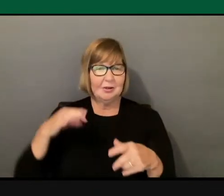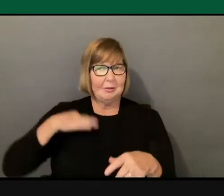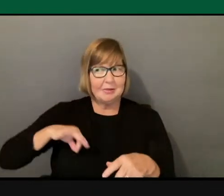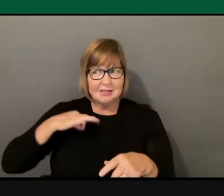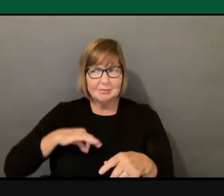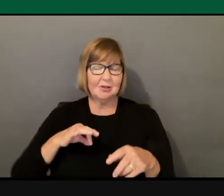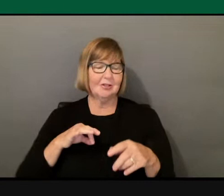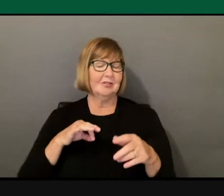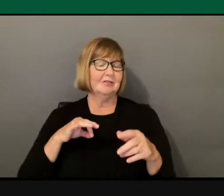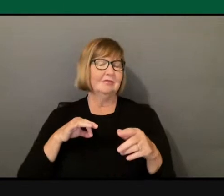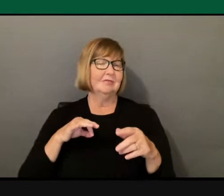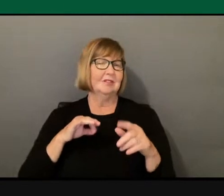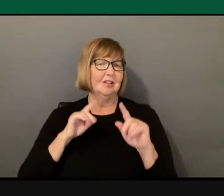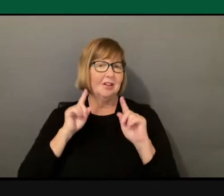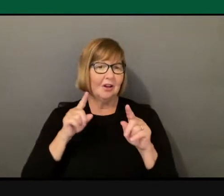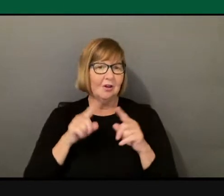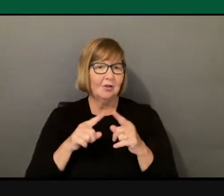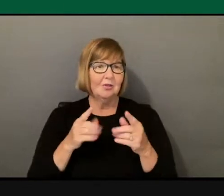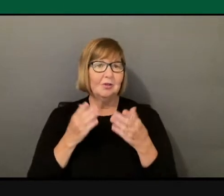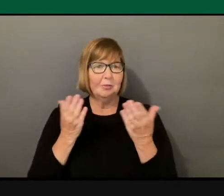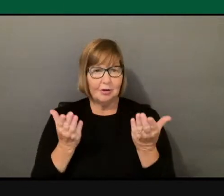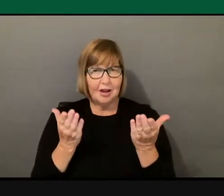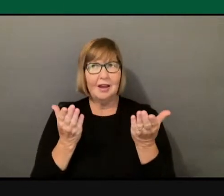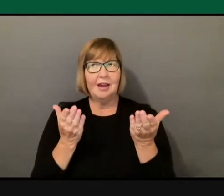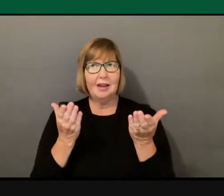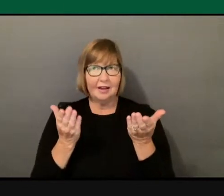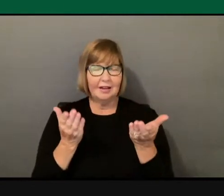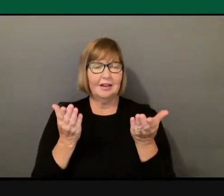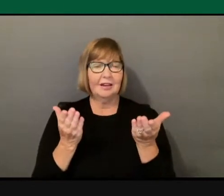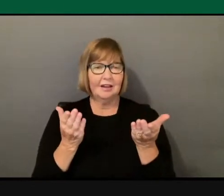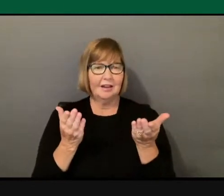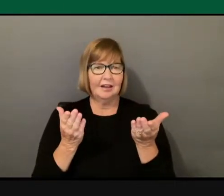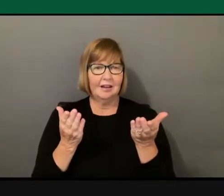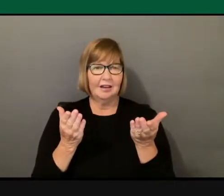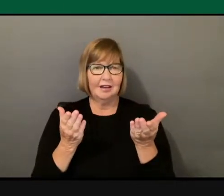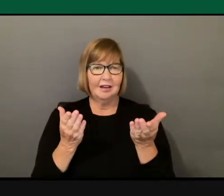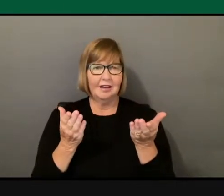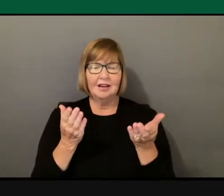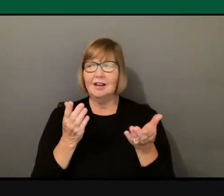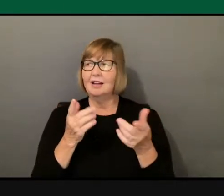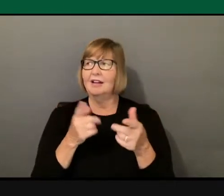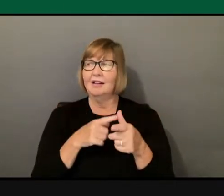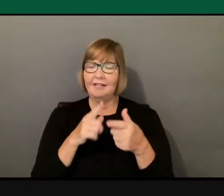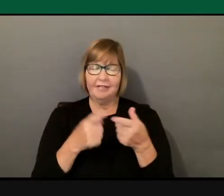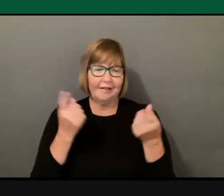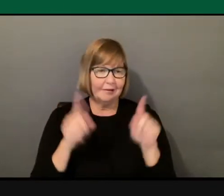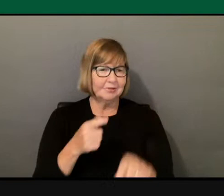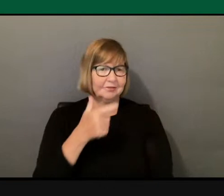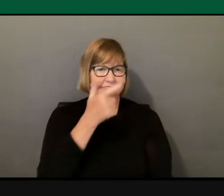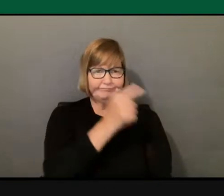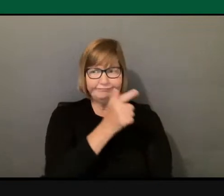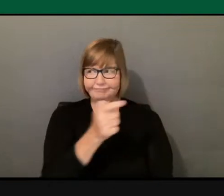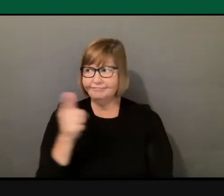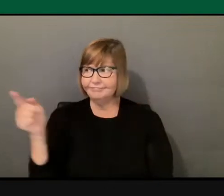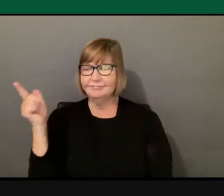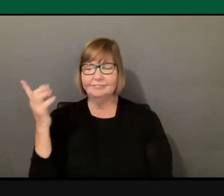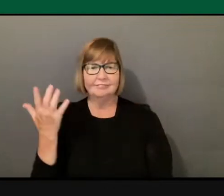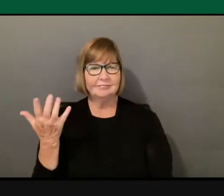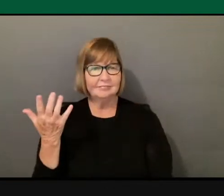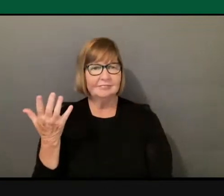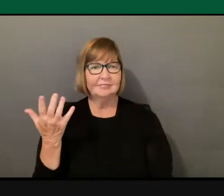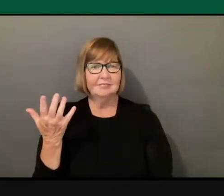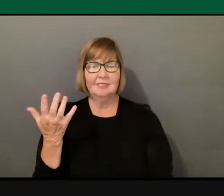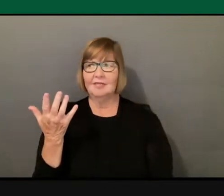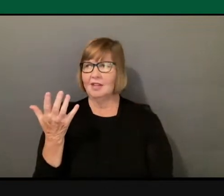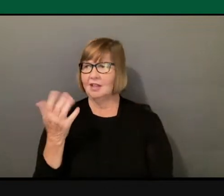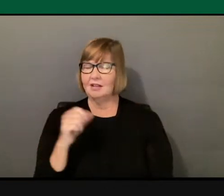study a sacred text being shot. This is something that doesn't stop.